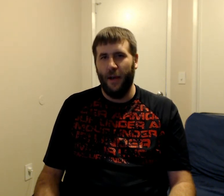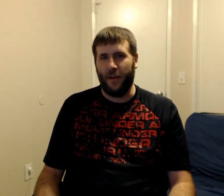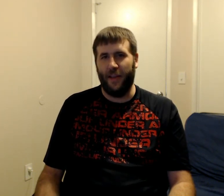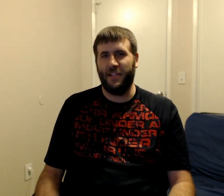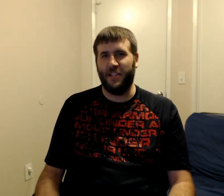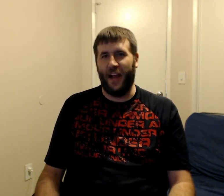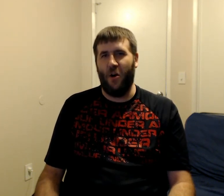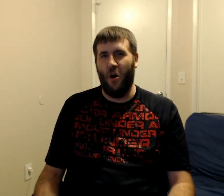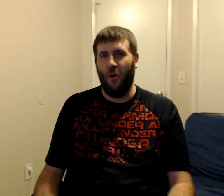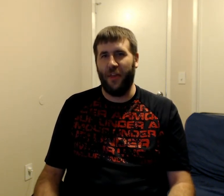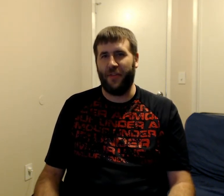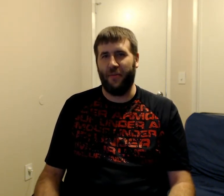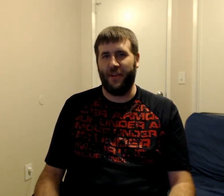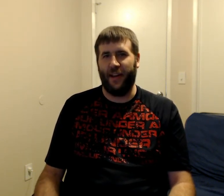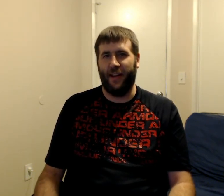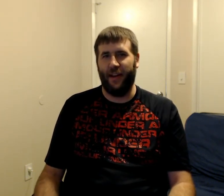Okay, this is that hole that they were taking in.